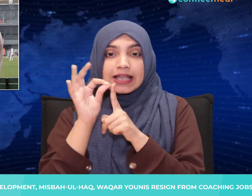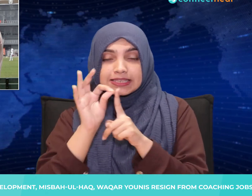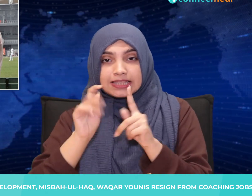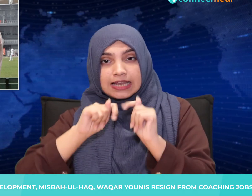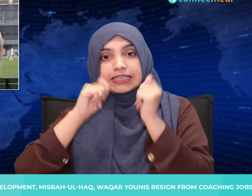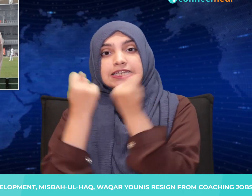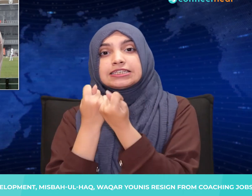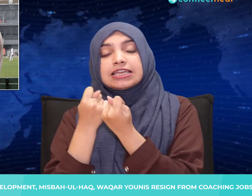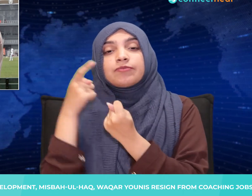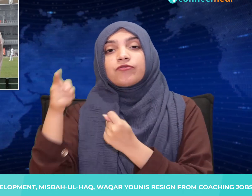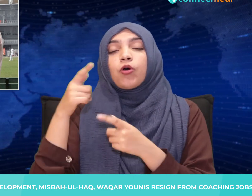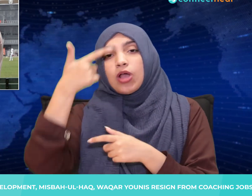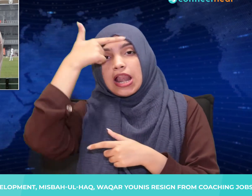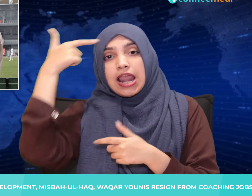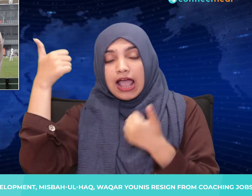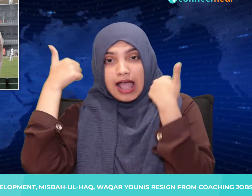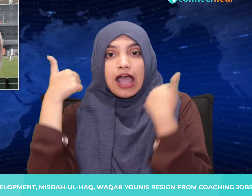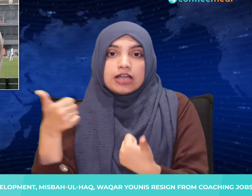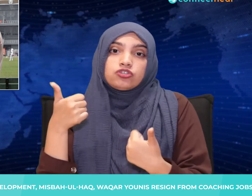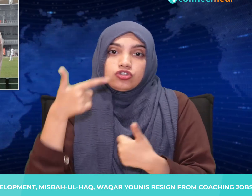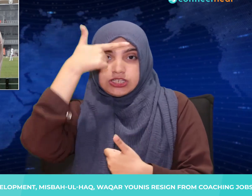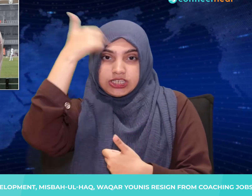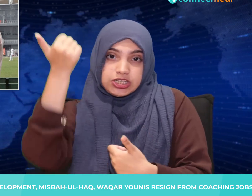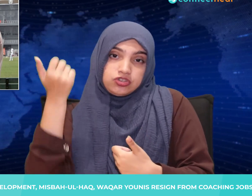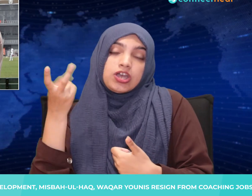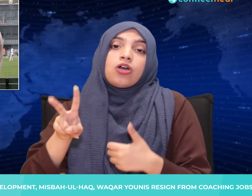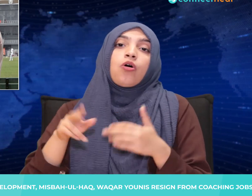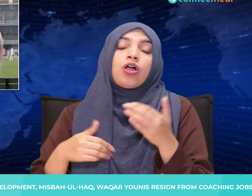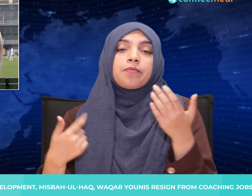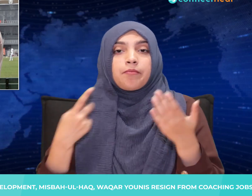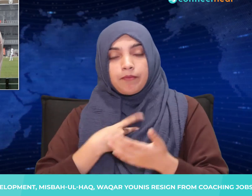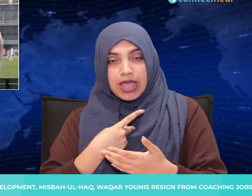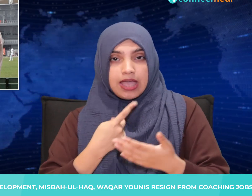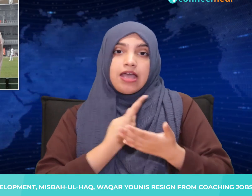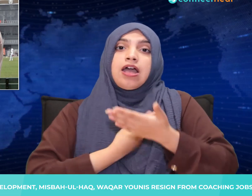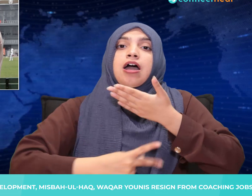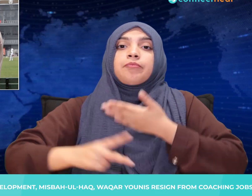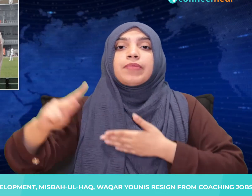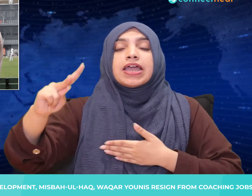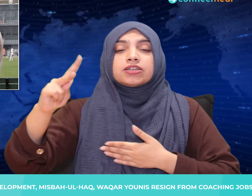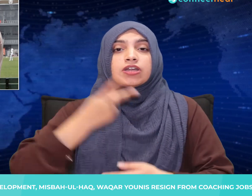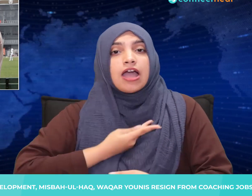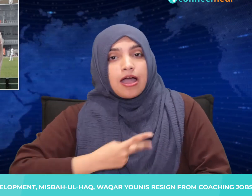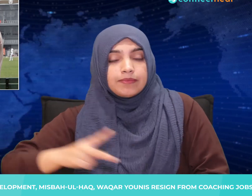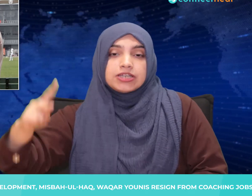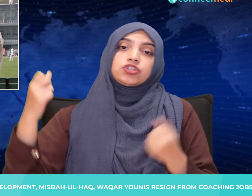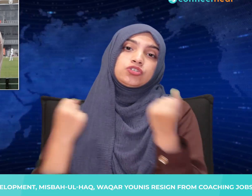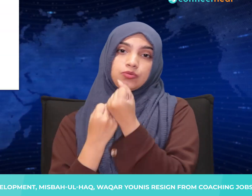and will continue to support them every time they will take the field to represent Pakistan.